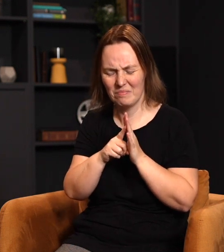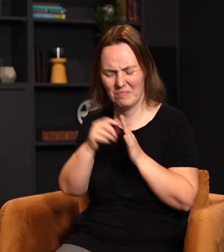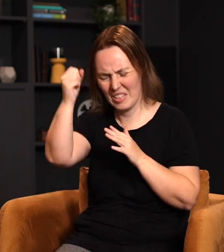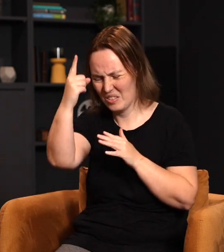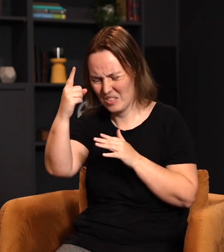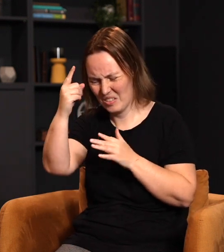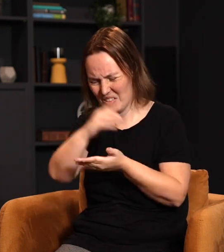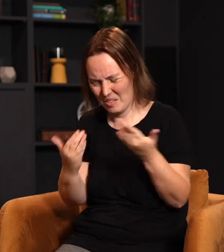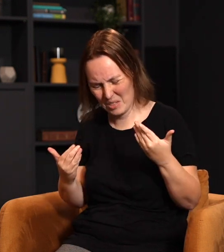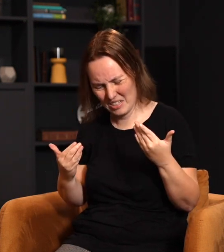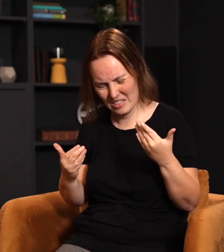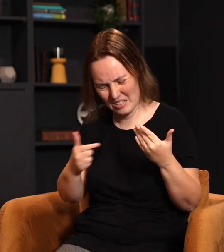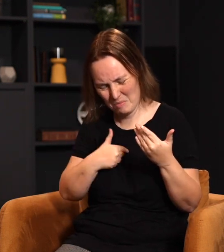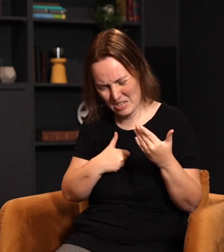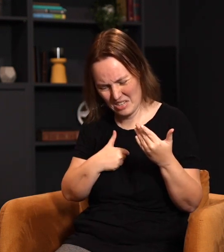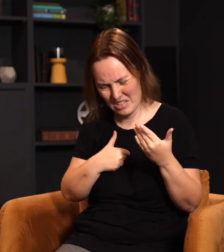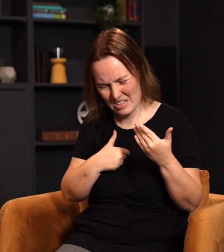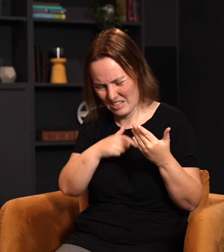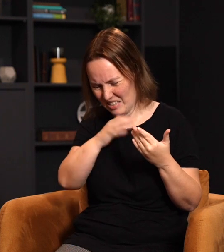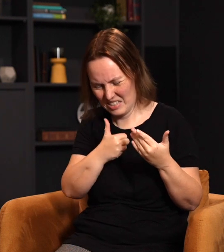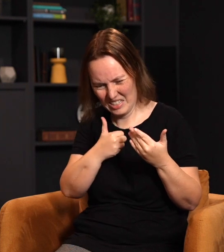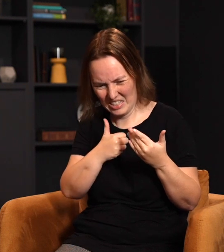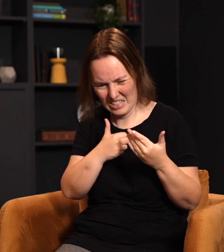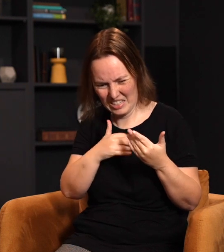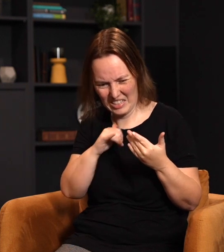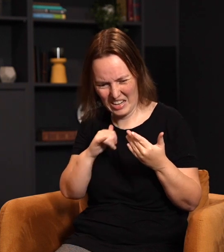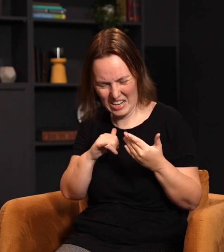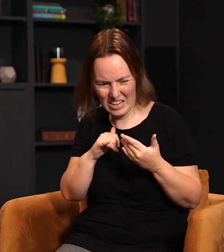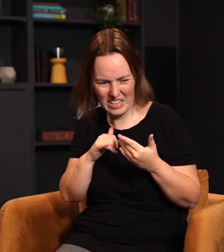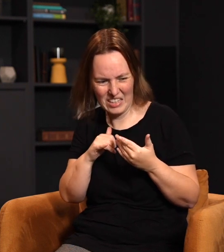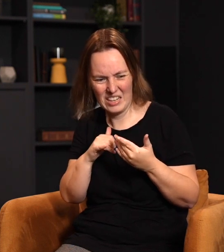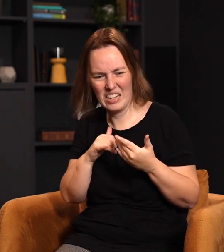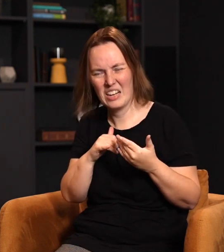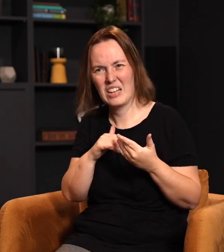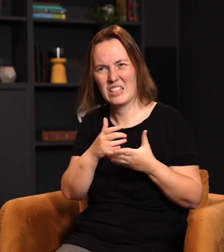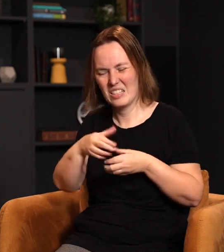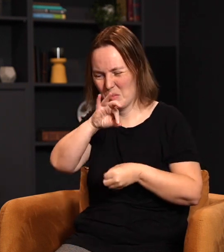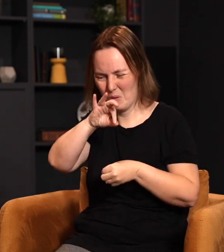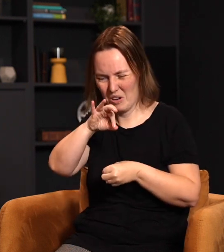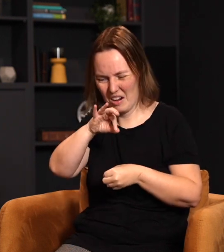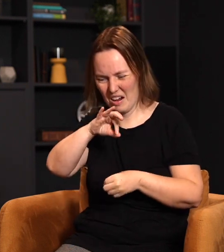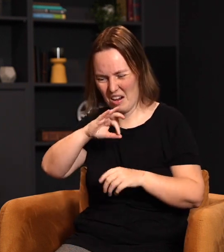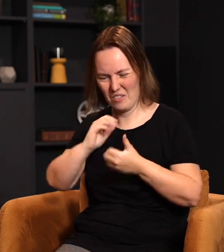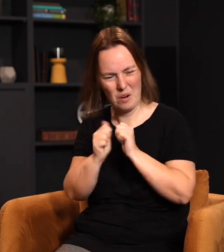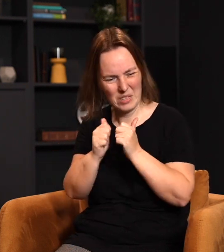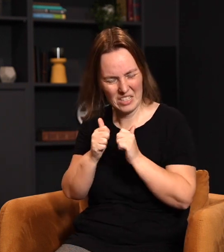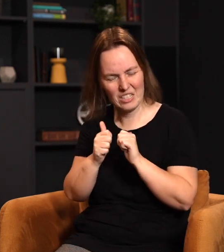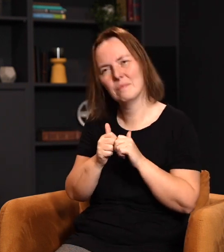something in me I didn't like, this jealousy, maybe even resentment, or a spirit of competition. And I